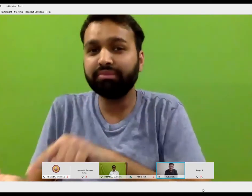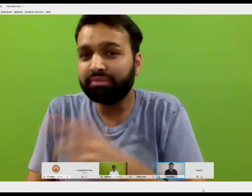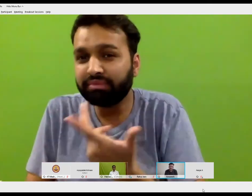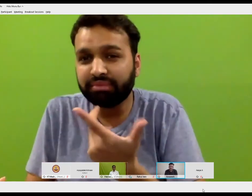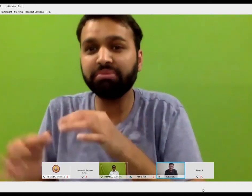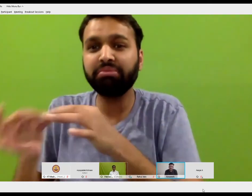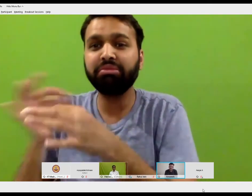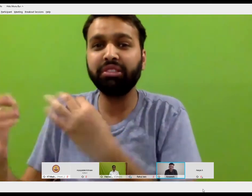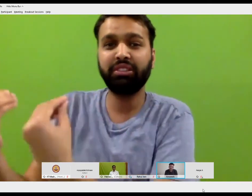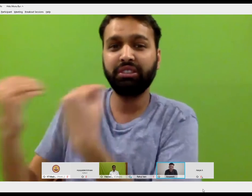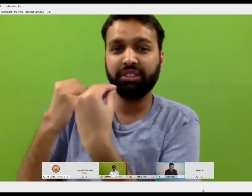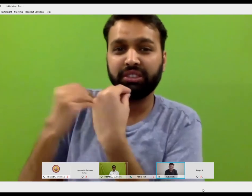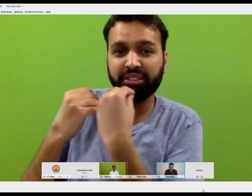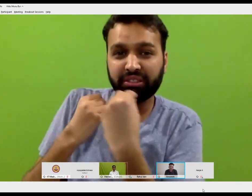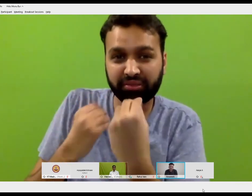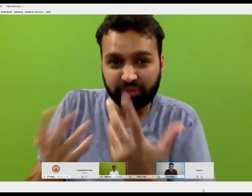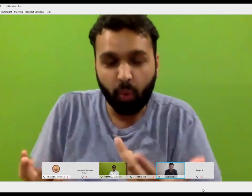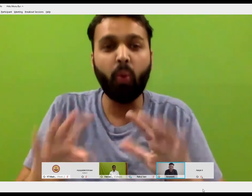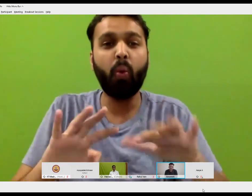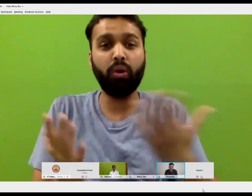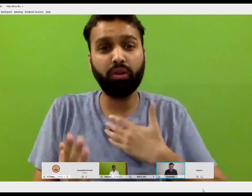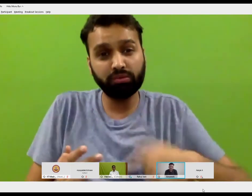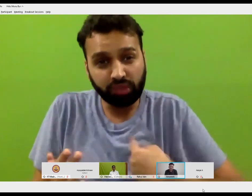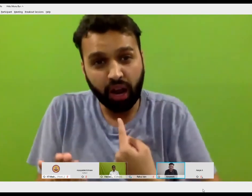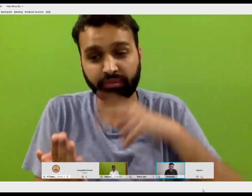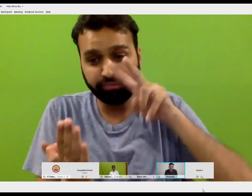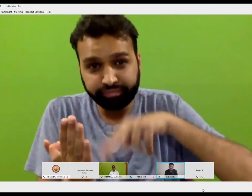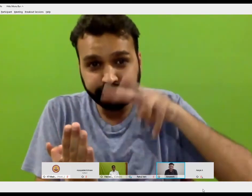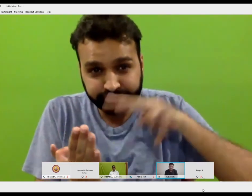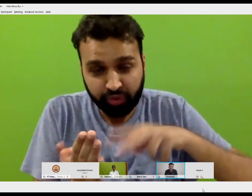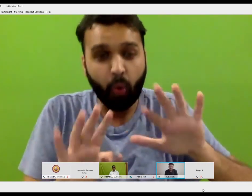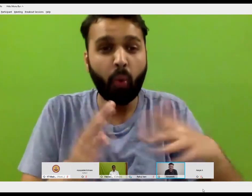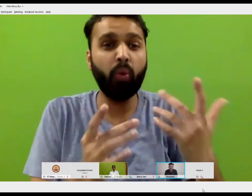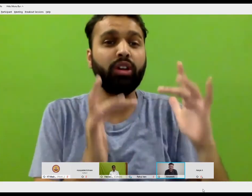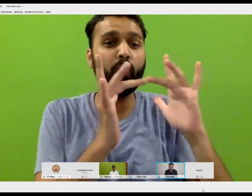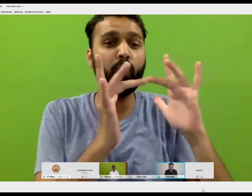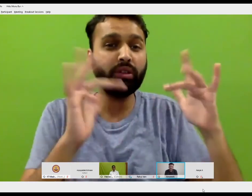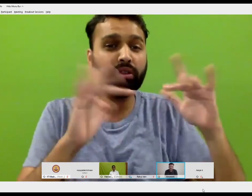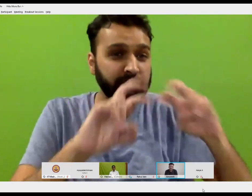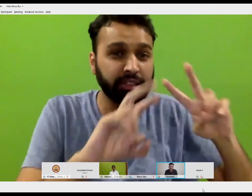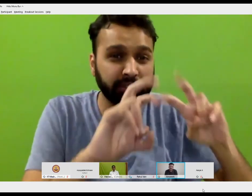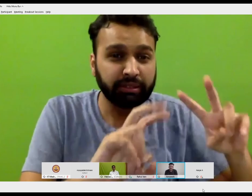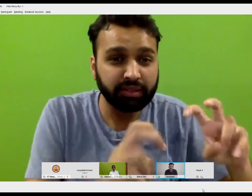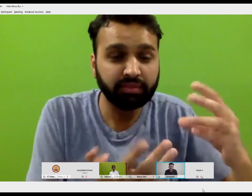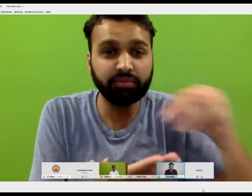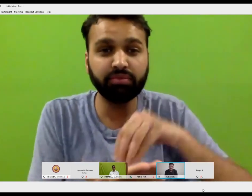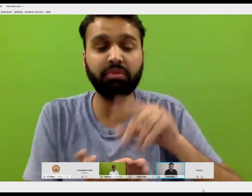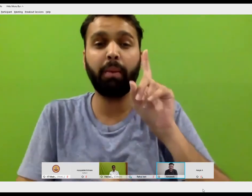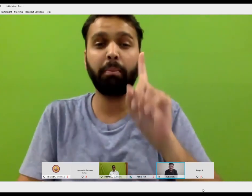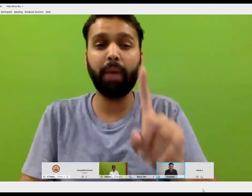they ask their peers to, you know, like help them to teach them what happens in the class, or we have to self study or